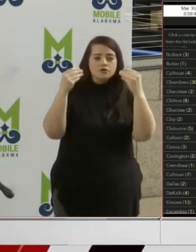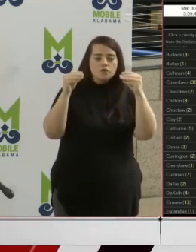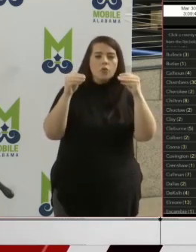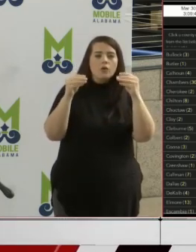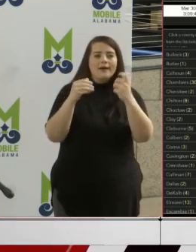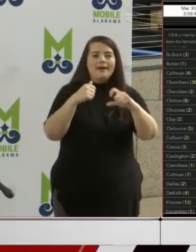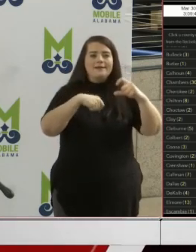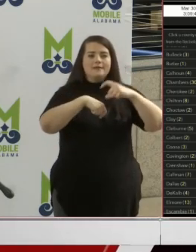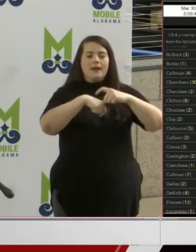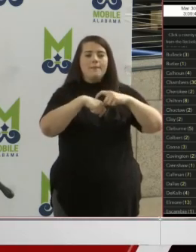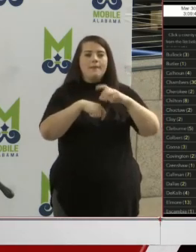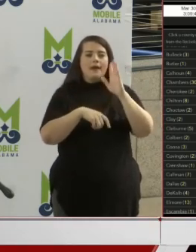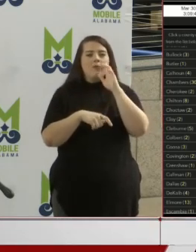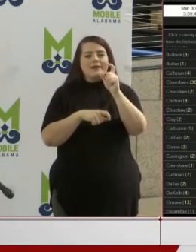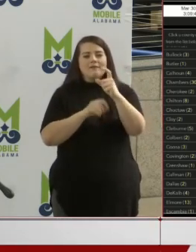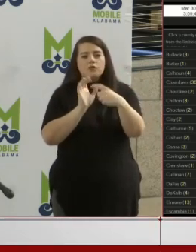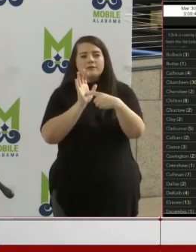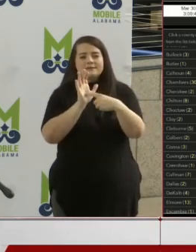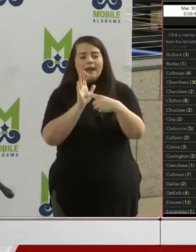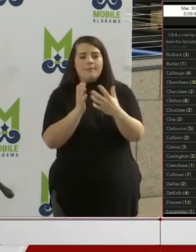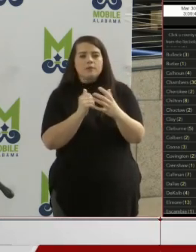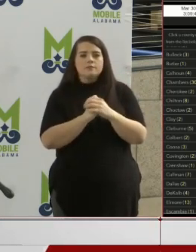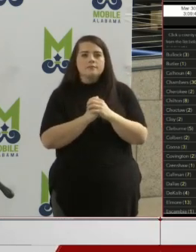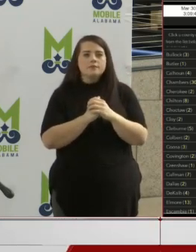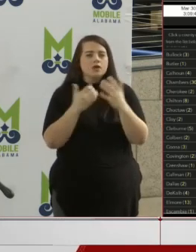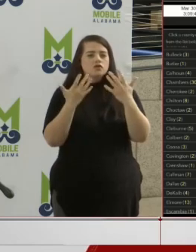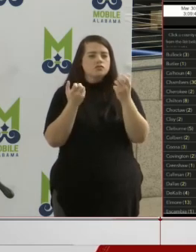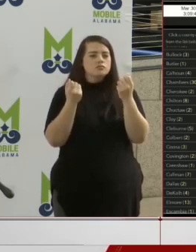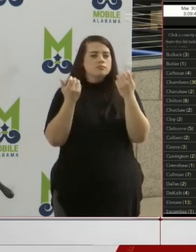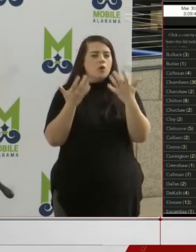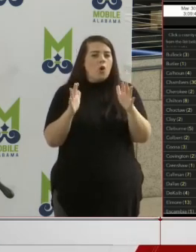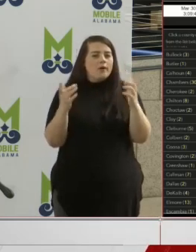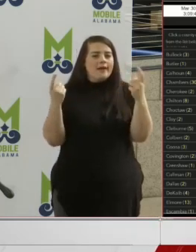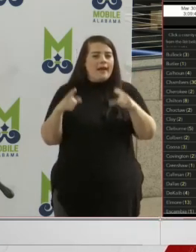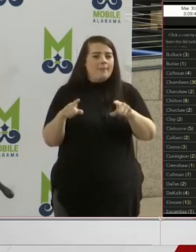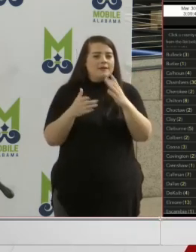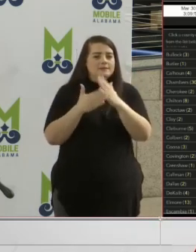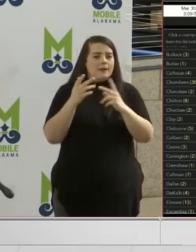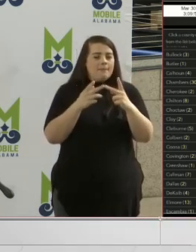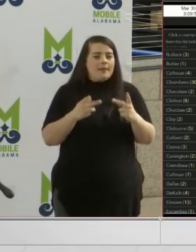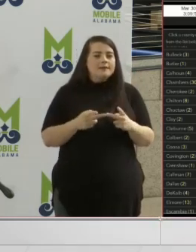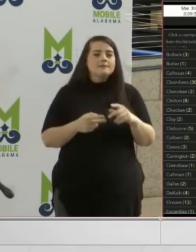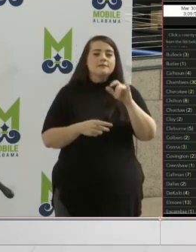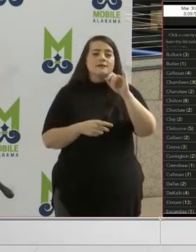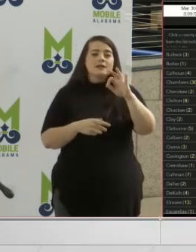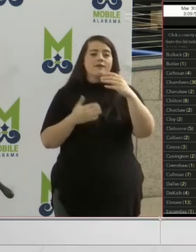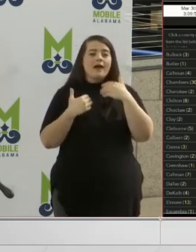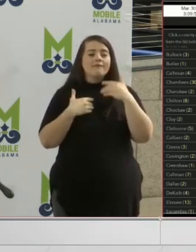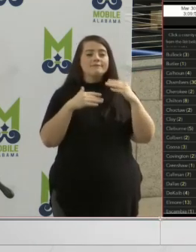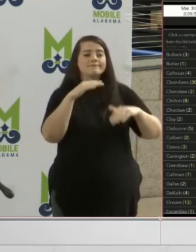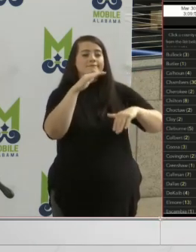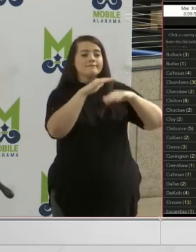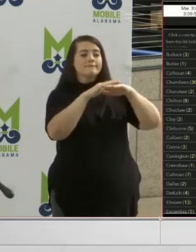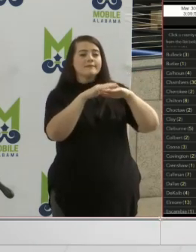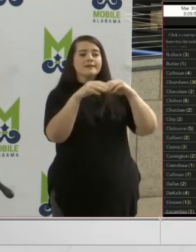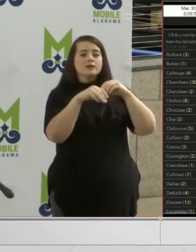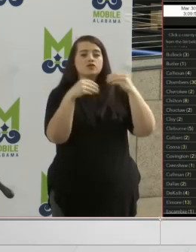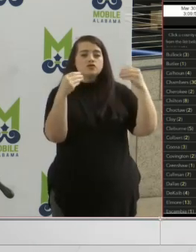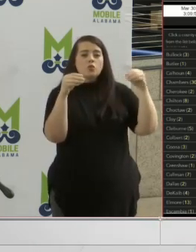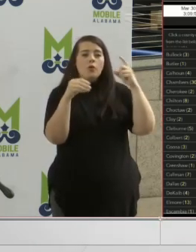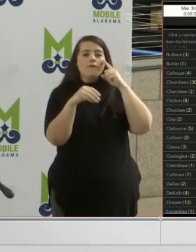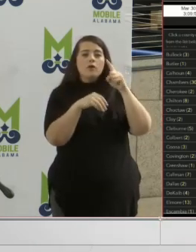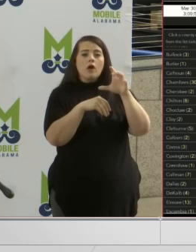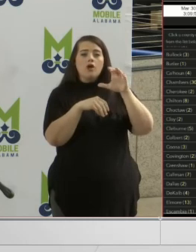time. And I'll give you an example, and it's already occurring in some places. You know, if you have a capacity inside your store of 100